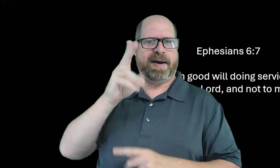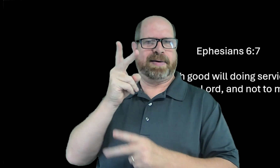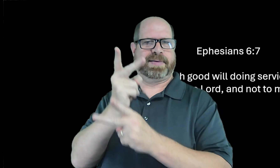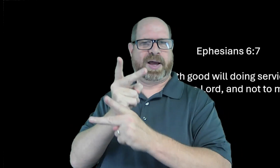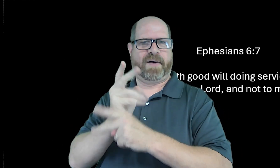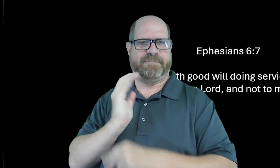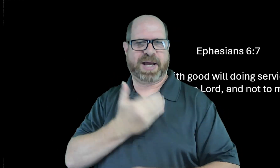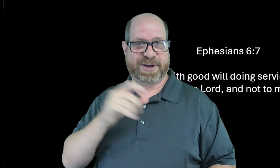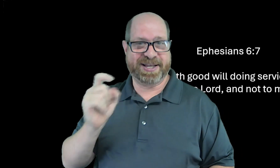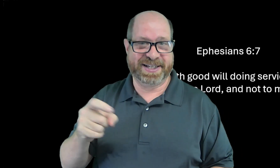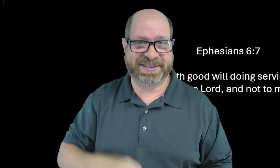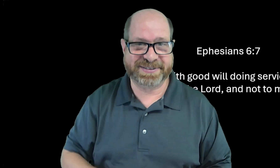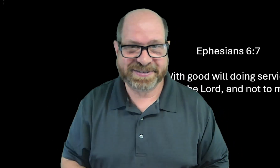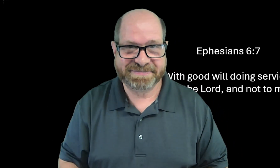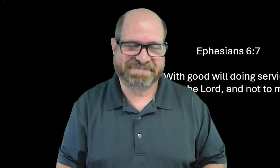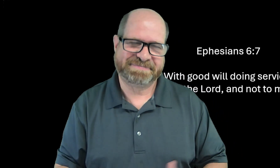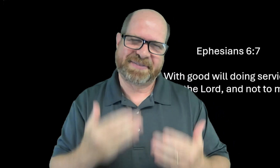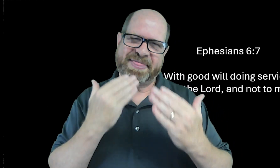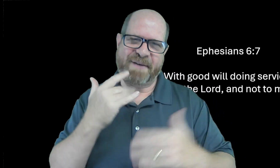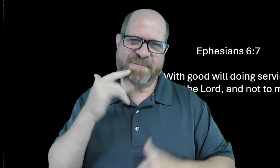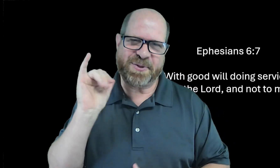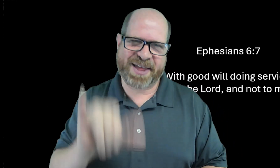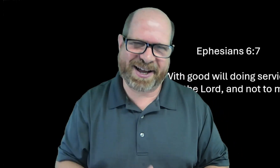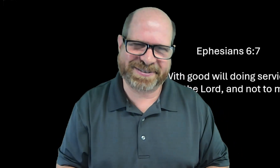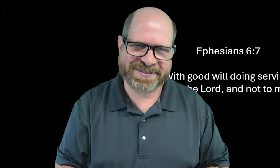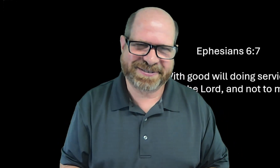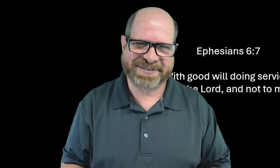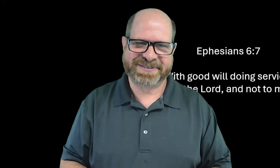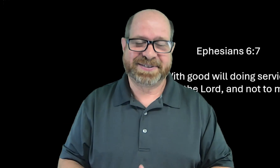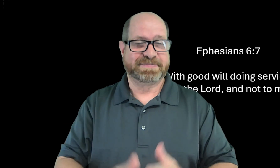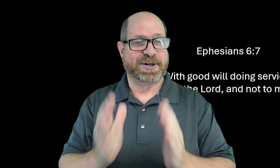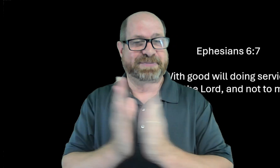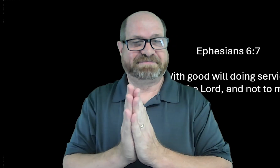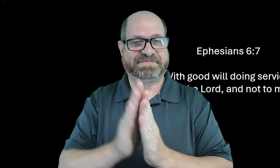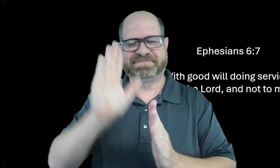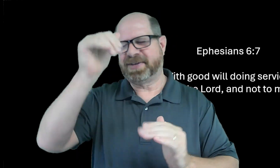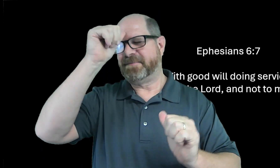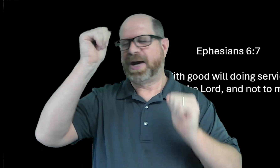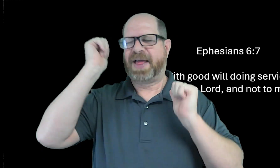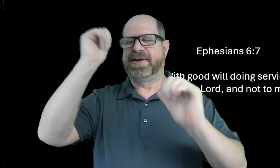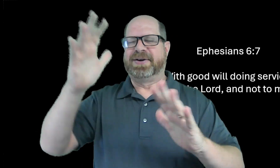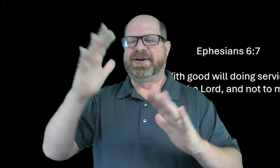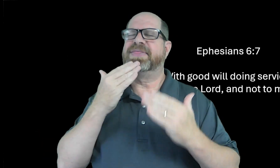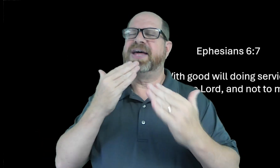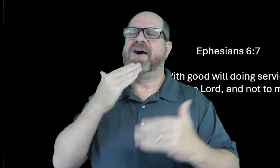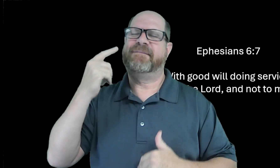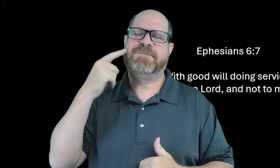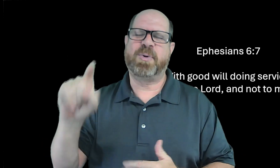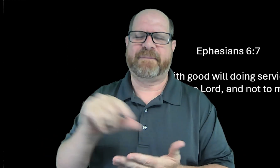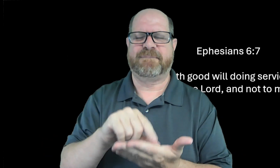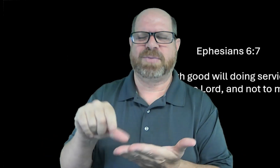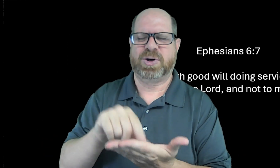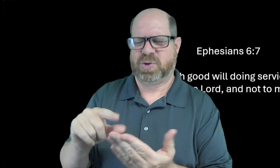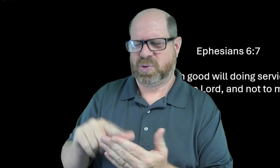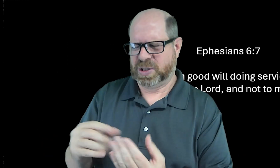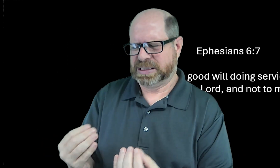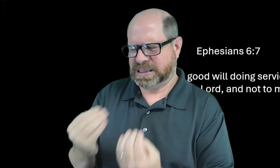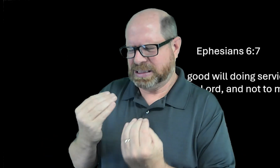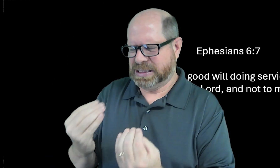and he'll take care of your needs i'm so thankful for that let's pray heavenly father thank you for this verse